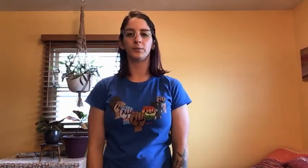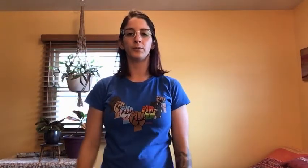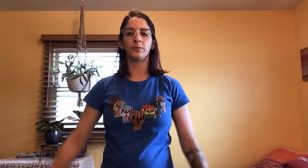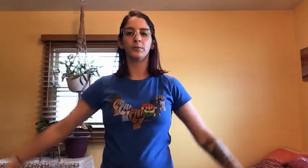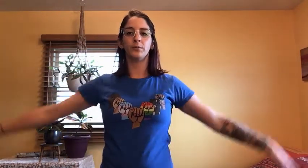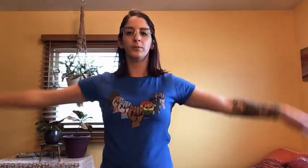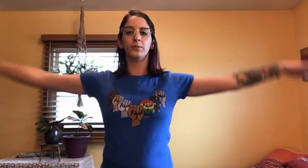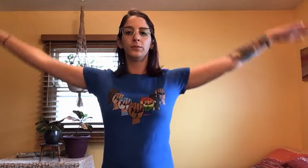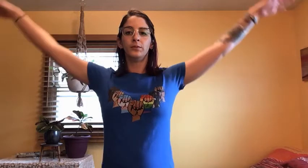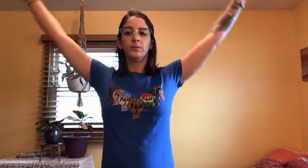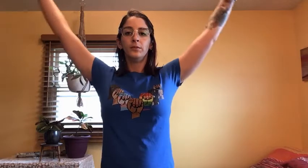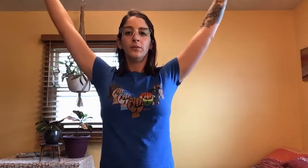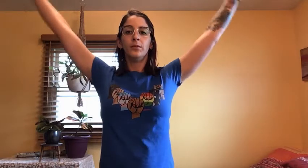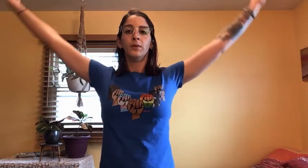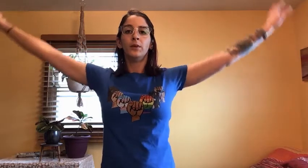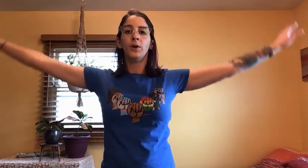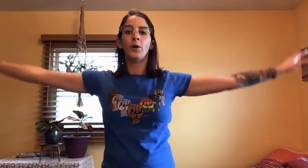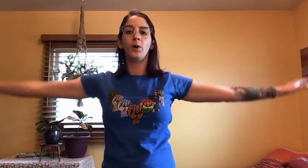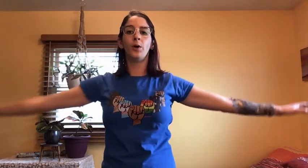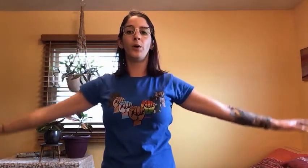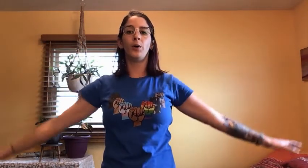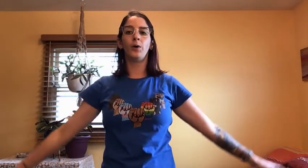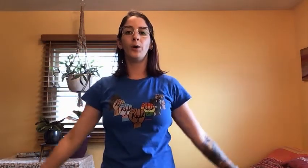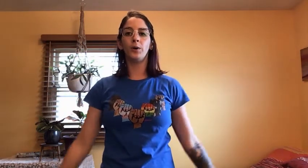through the air. Breathe in, breathe out.